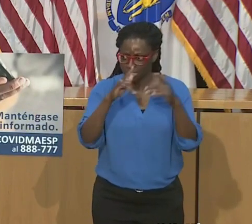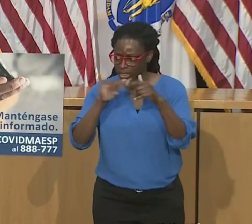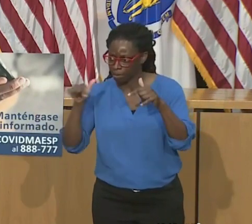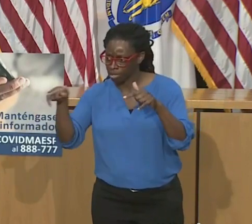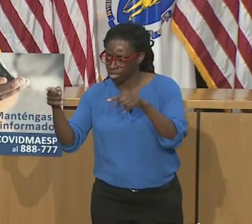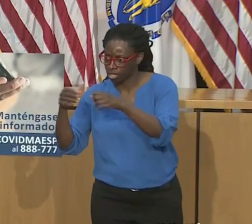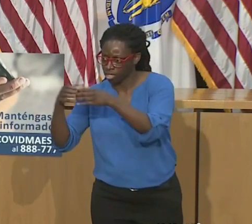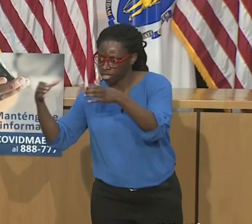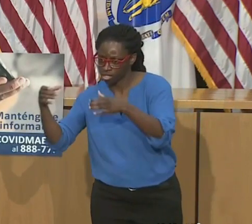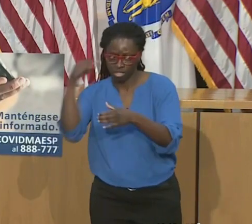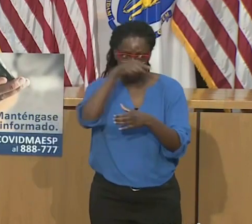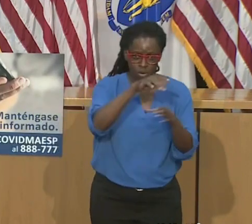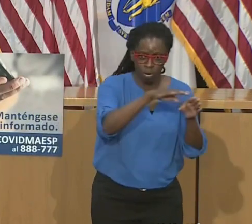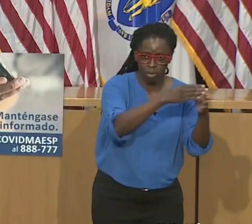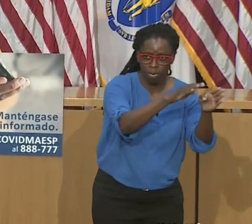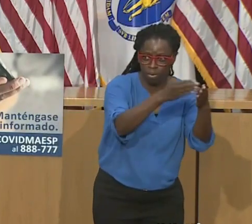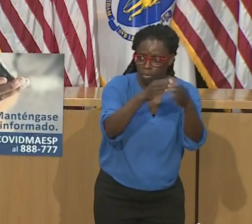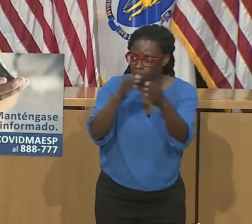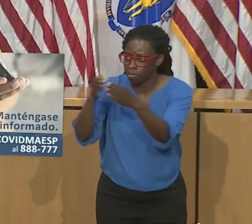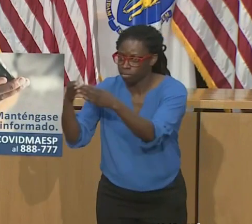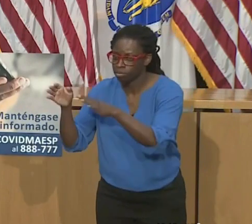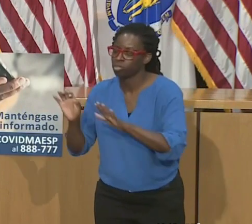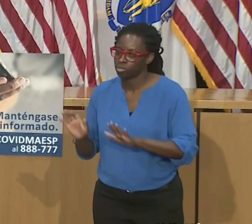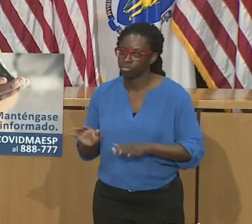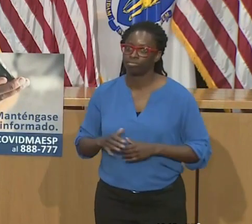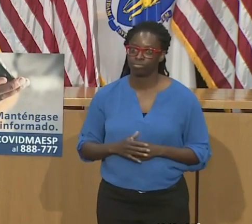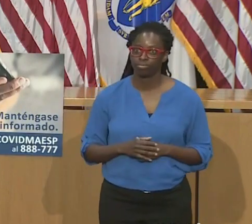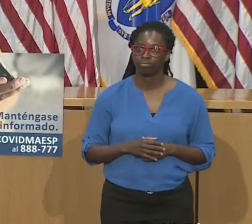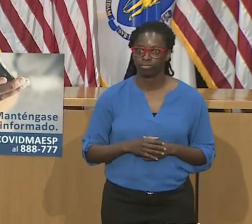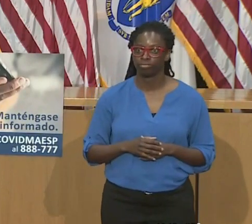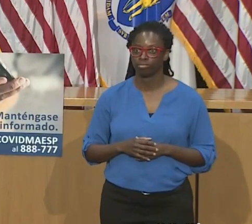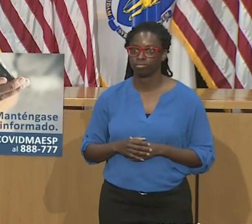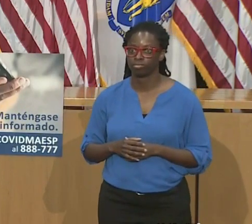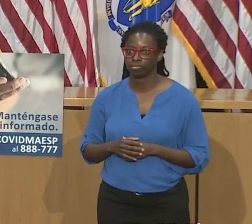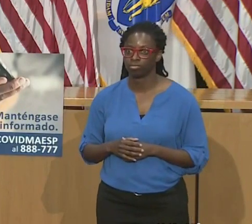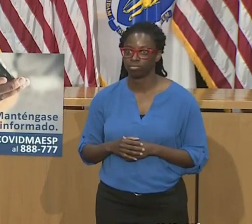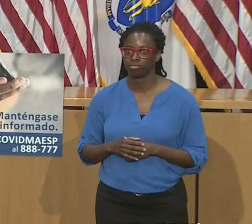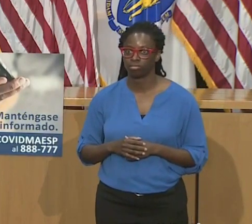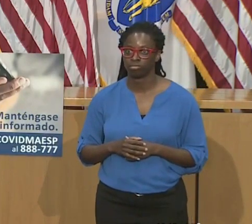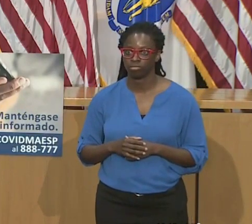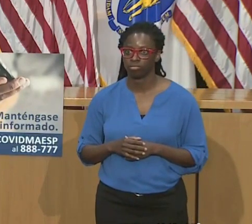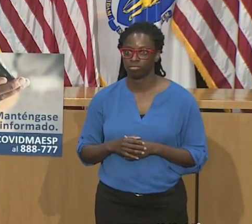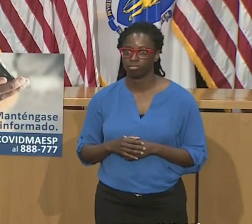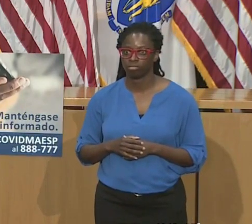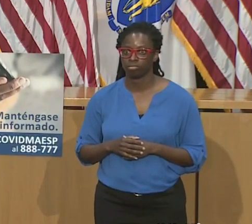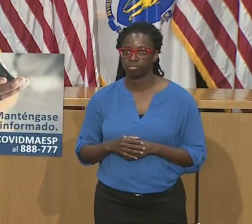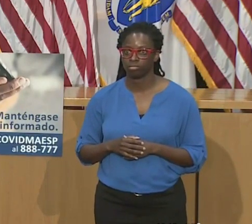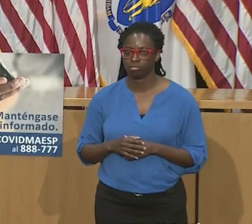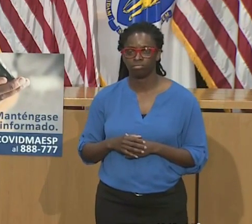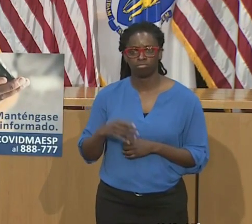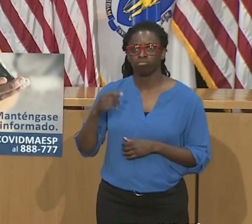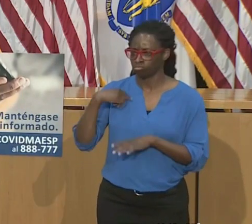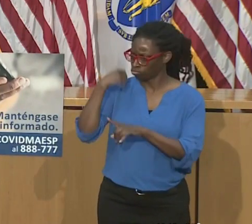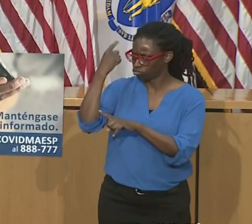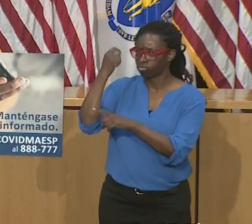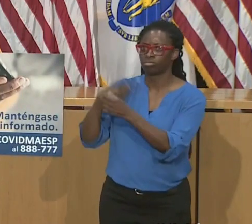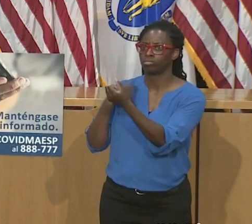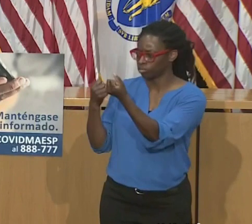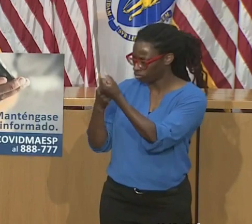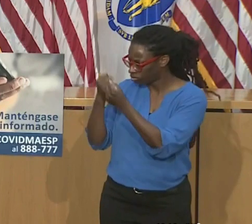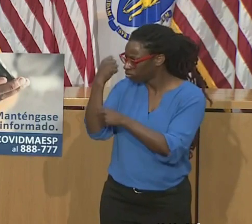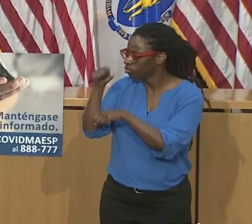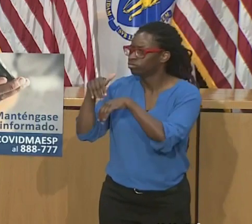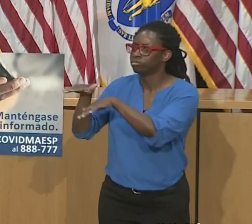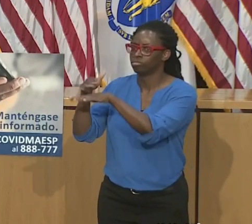protesting and demonstrations during the pandemic, but it's certainly been the largest number of participants. And any time